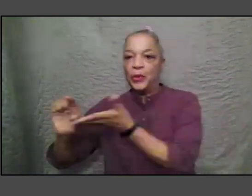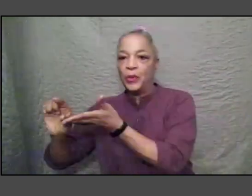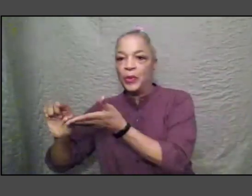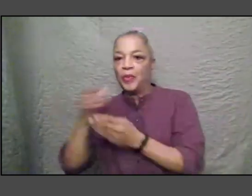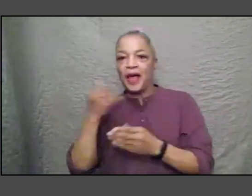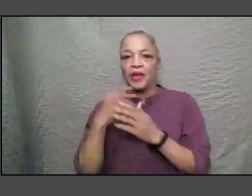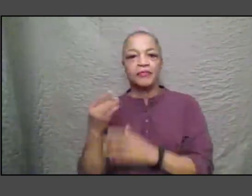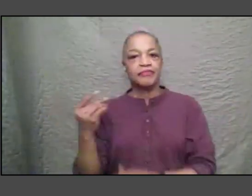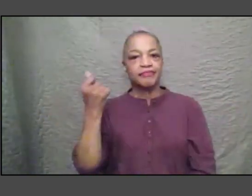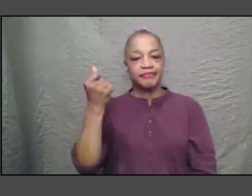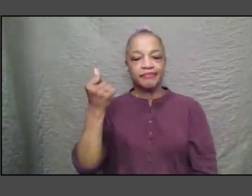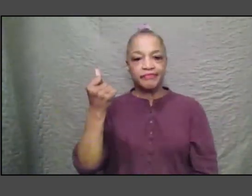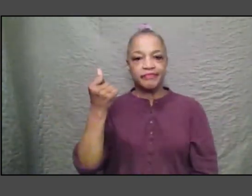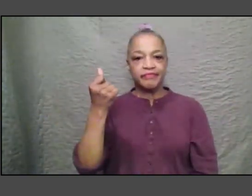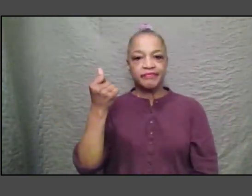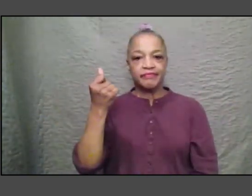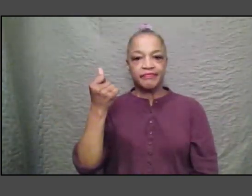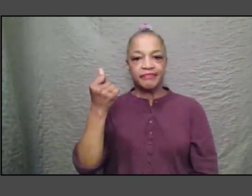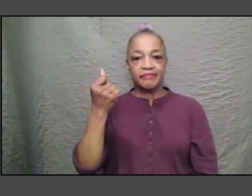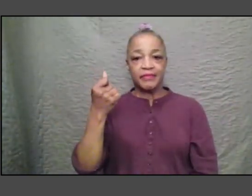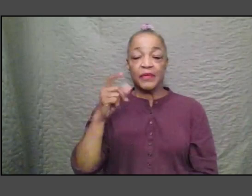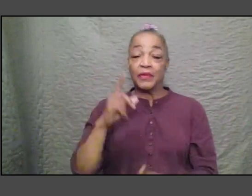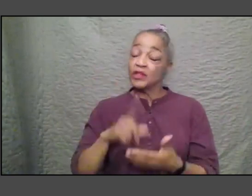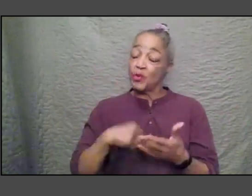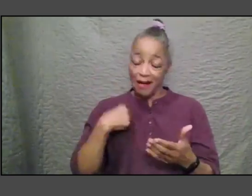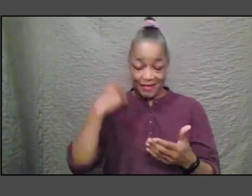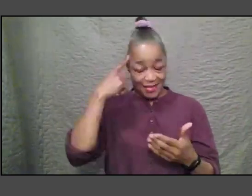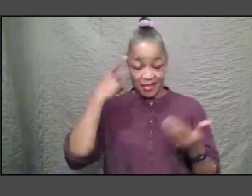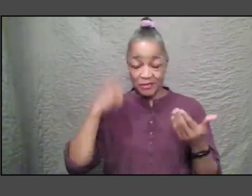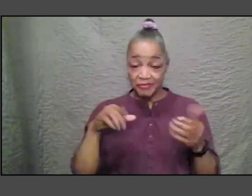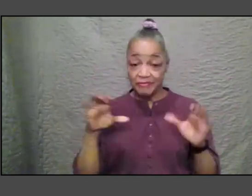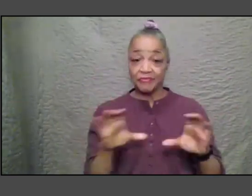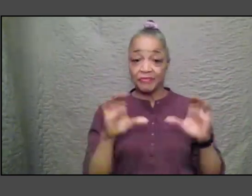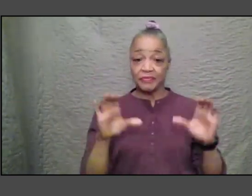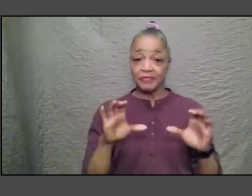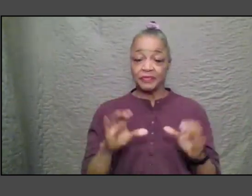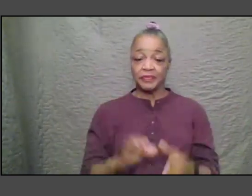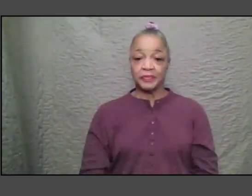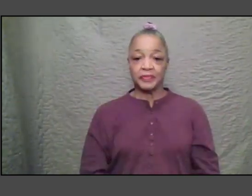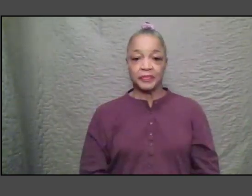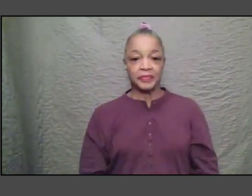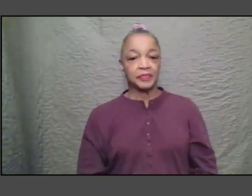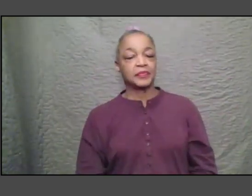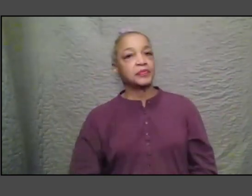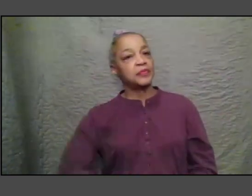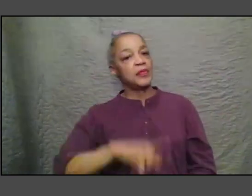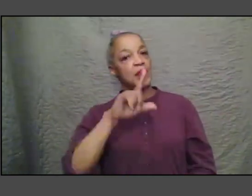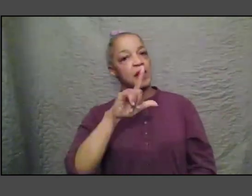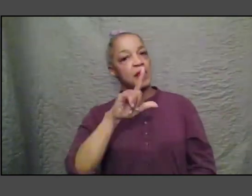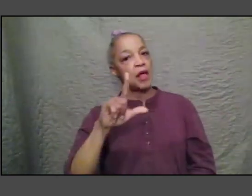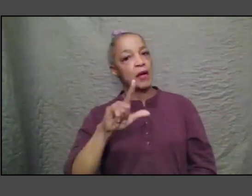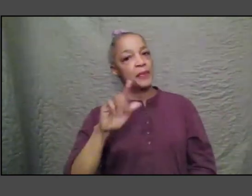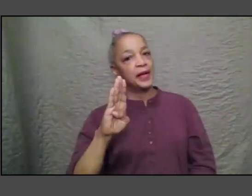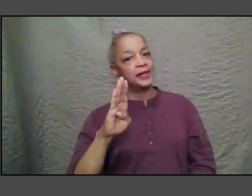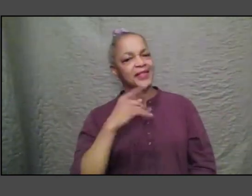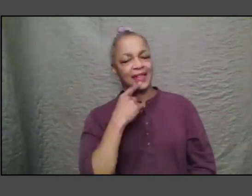that's what i think we need to be doing i think that's i mean in some ways what i love so much about what you're doing is